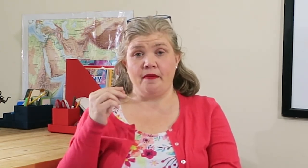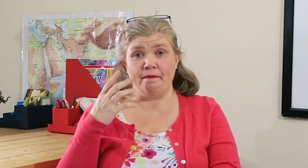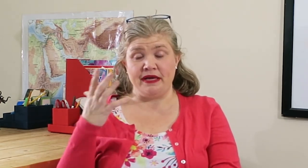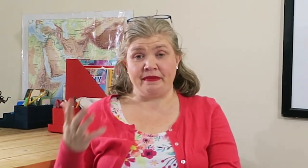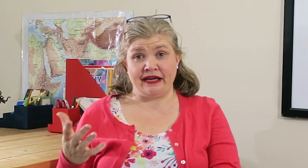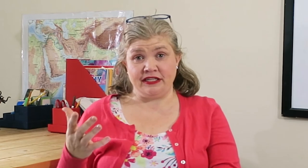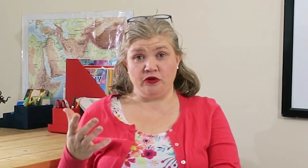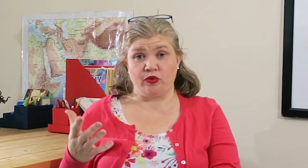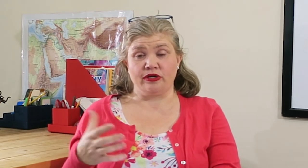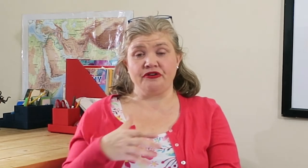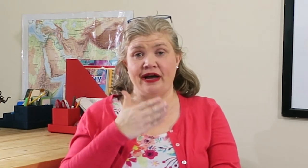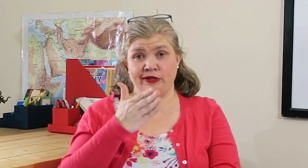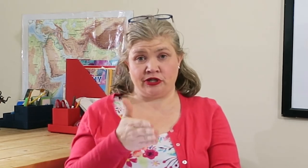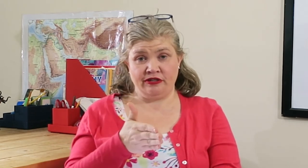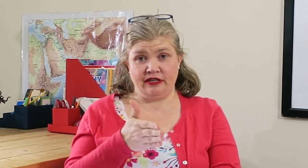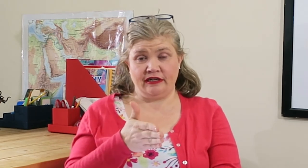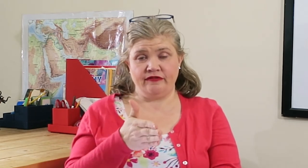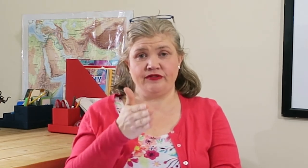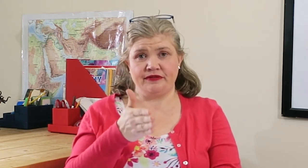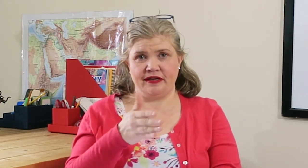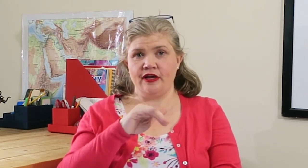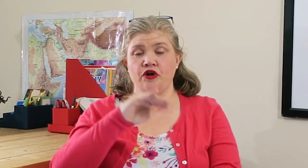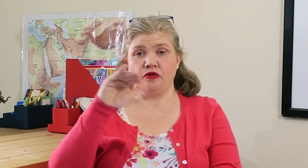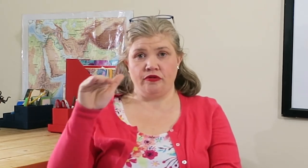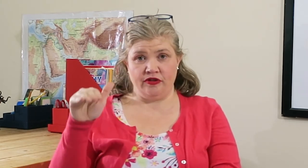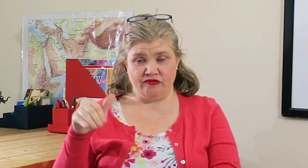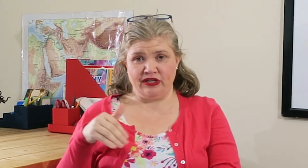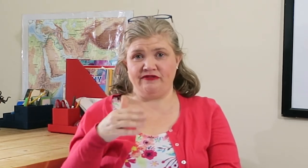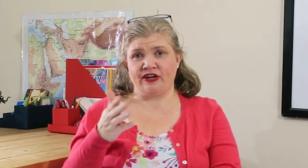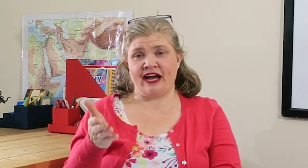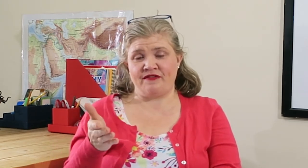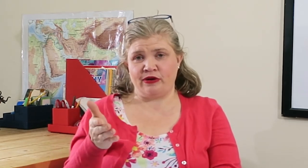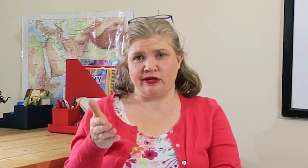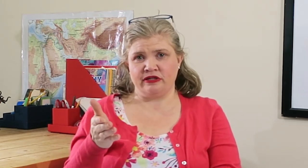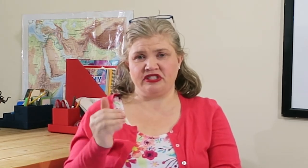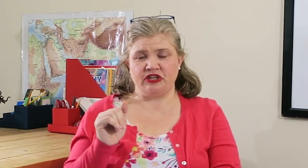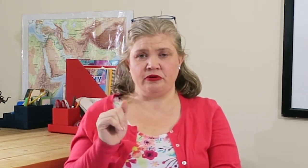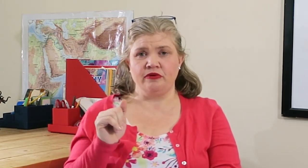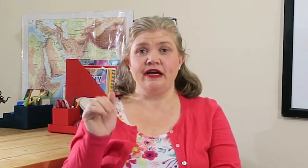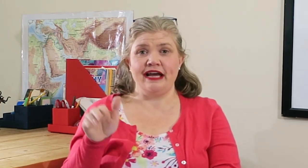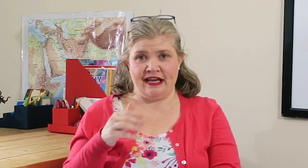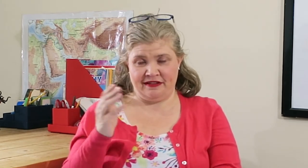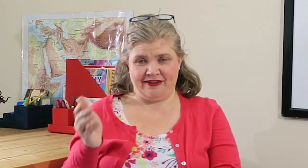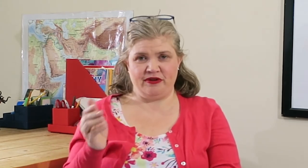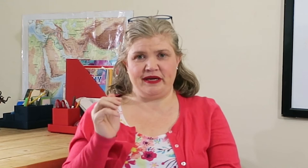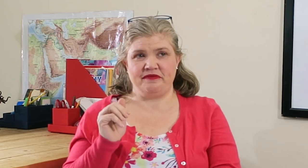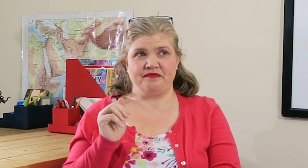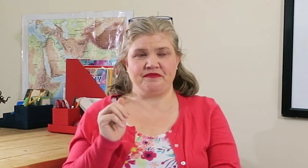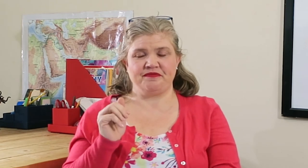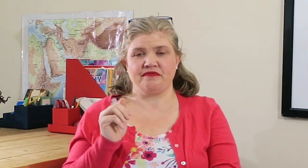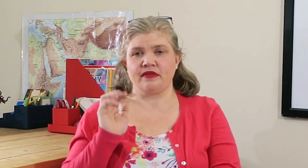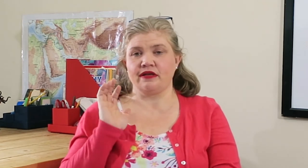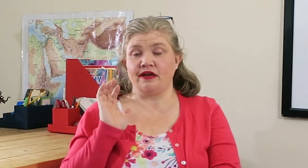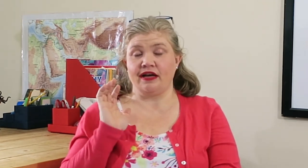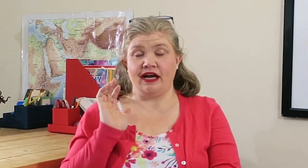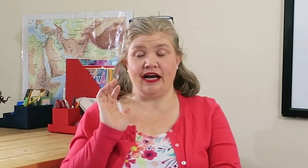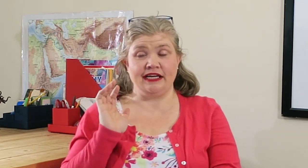In my ideal world, I would turn it off, then read for half hour or so, and then go to bed. I